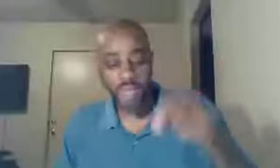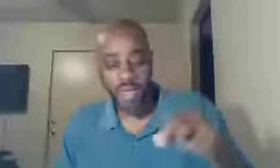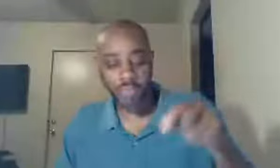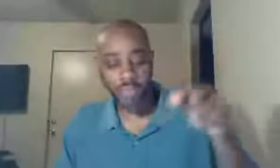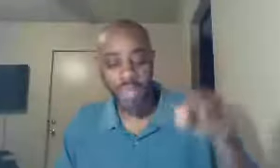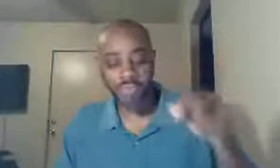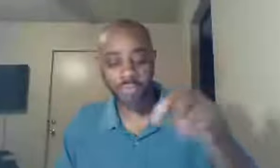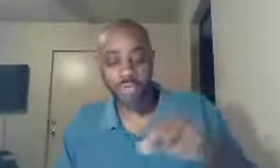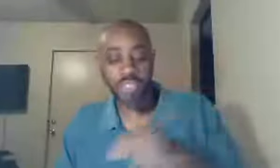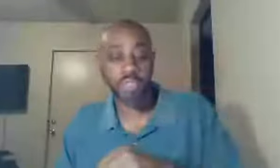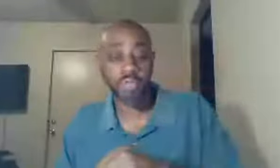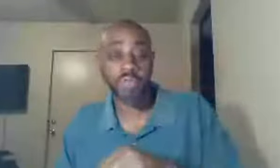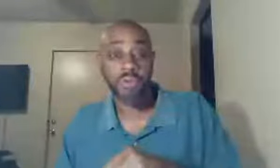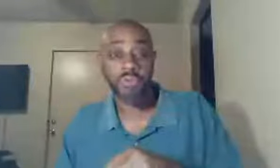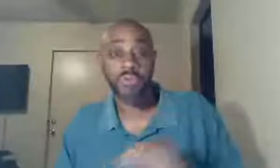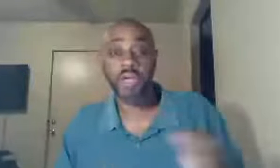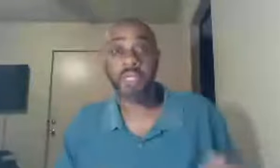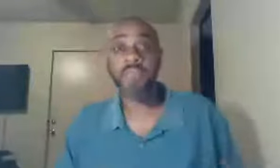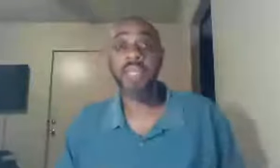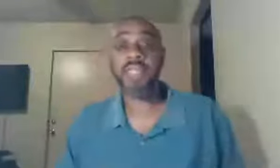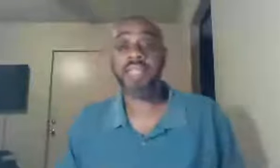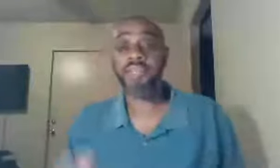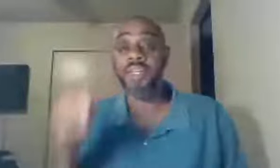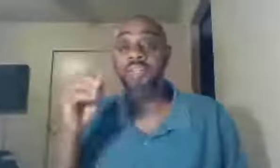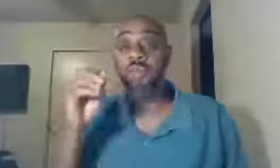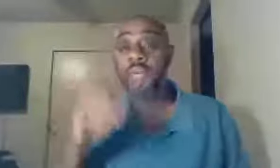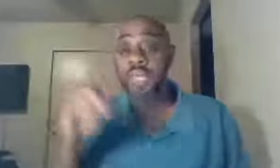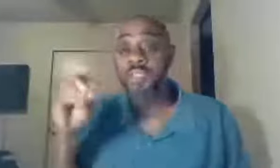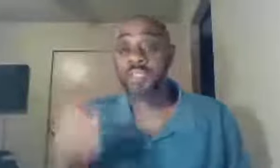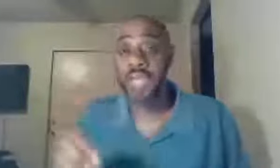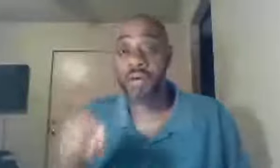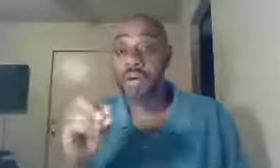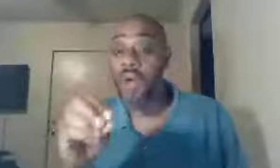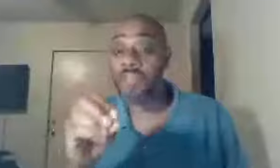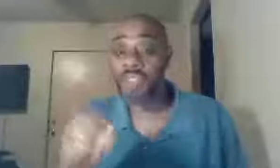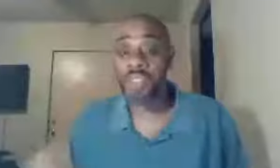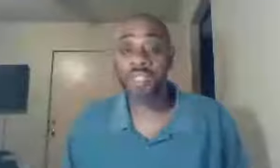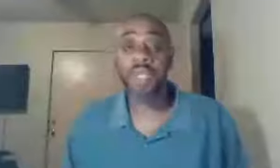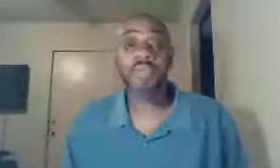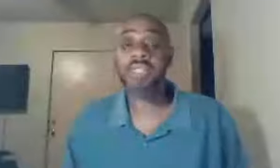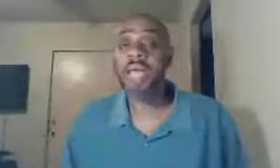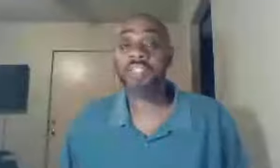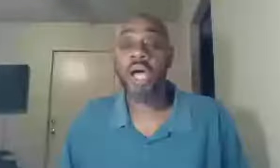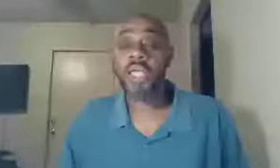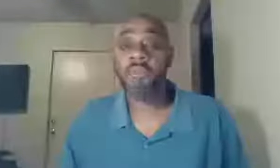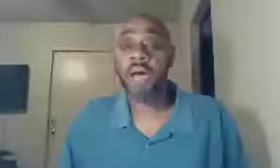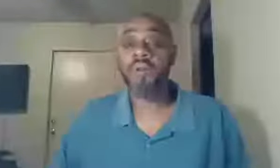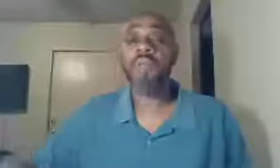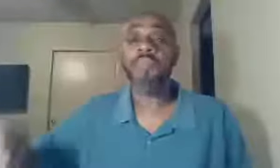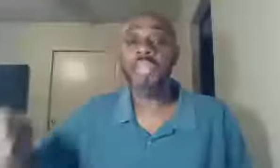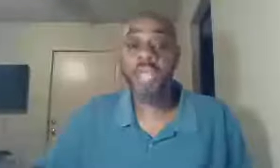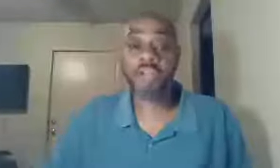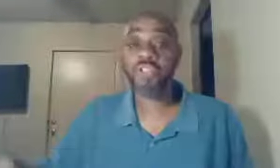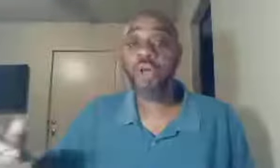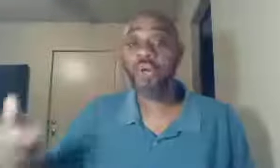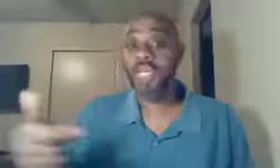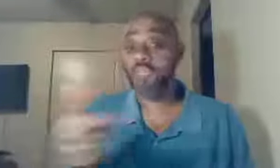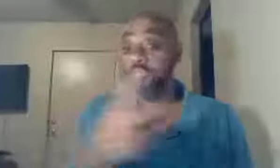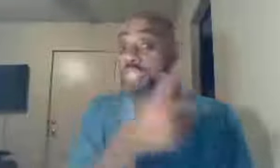parable Matthew 13, 24 through 30, and said that the wheat and the tare, now watch this, he's not talking about, tare sown into the